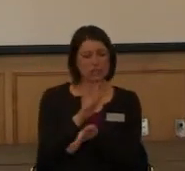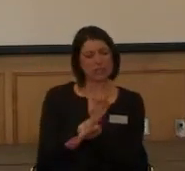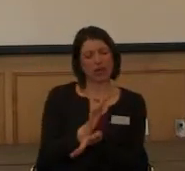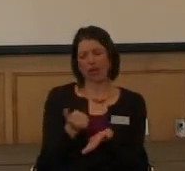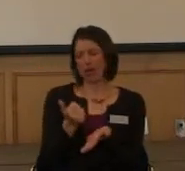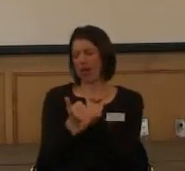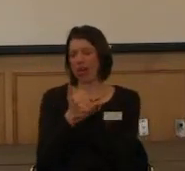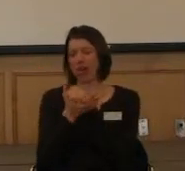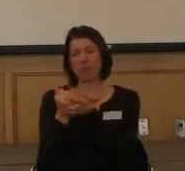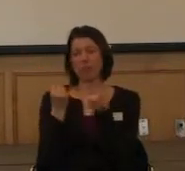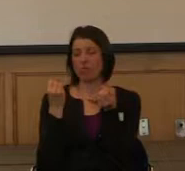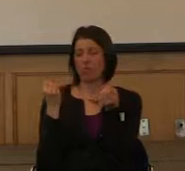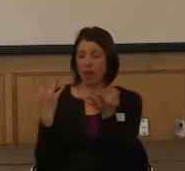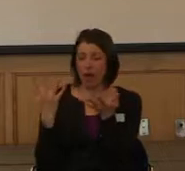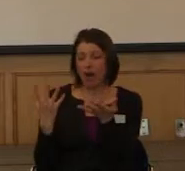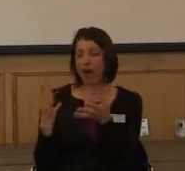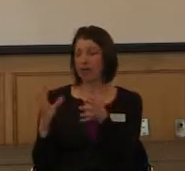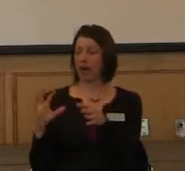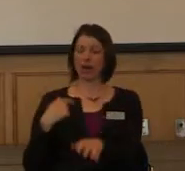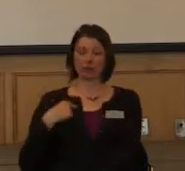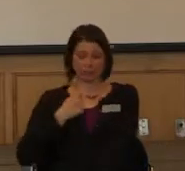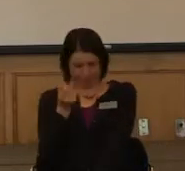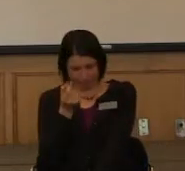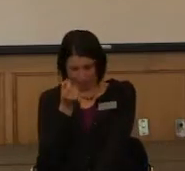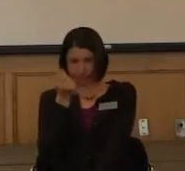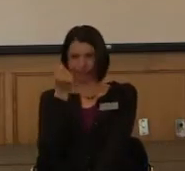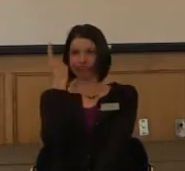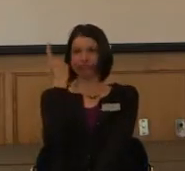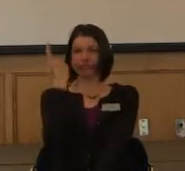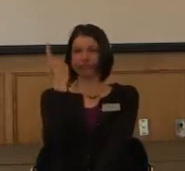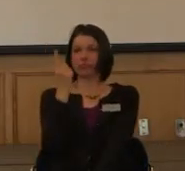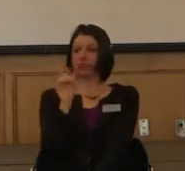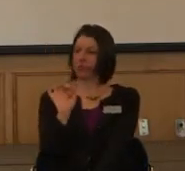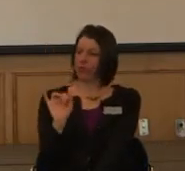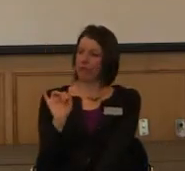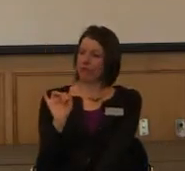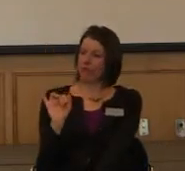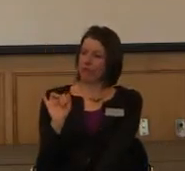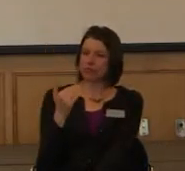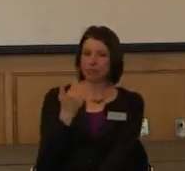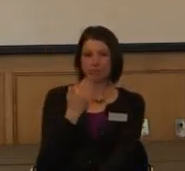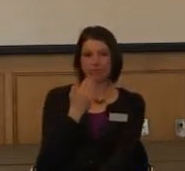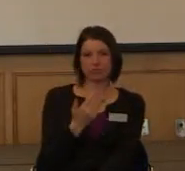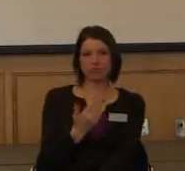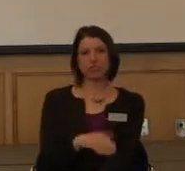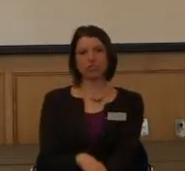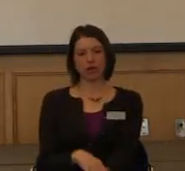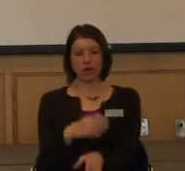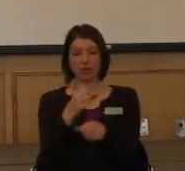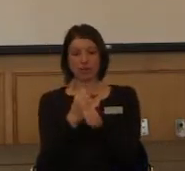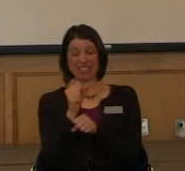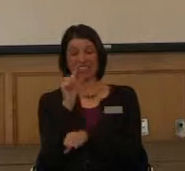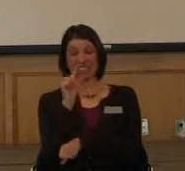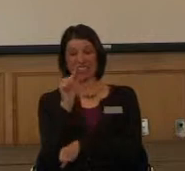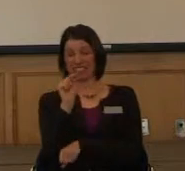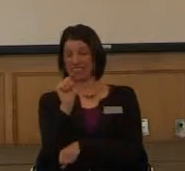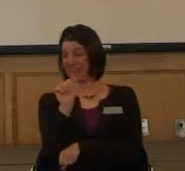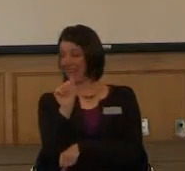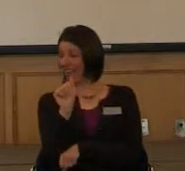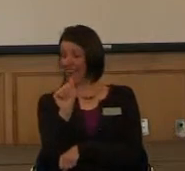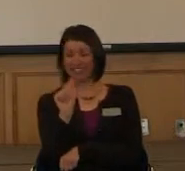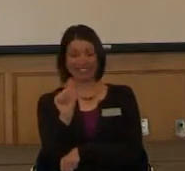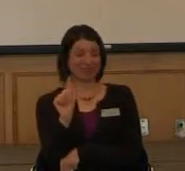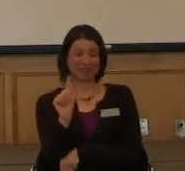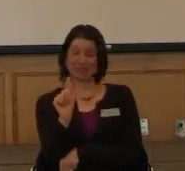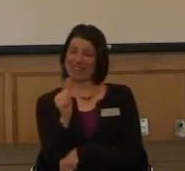really help me just get it. finally clicked. And so, you know, the beginning of the GTA backfired because